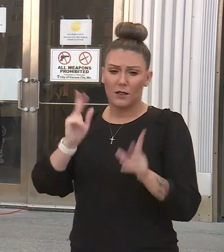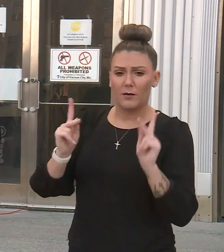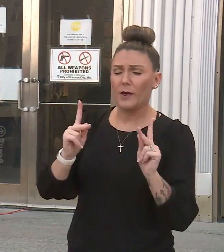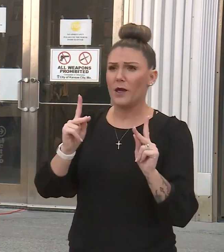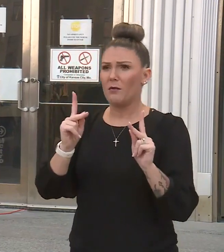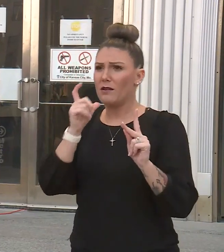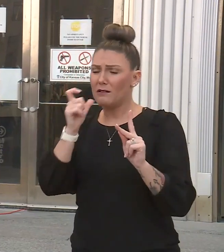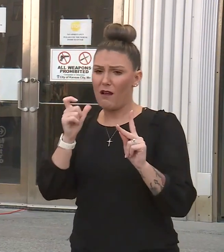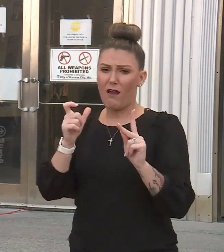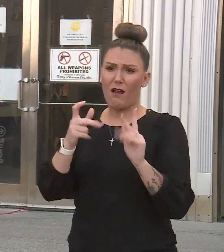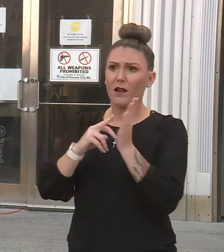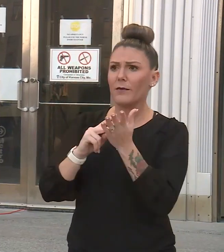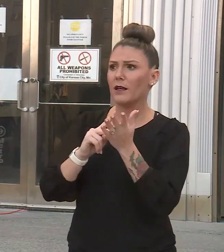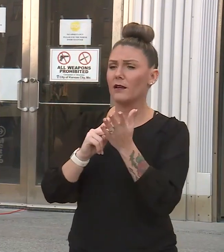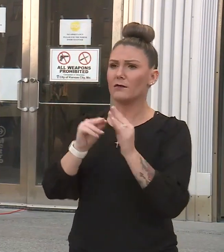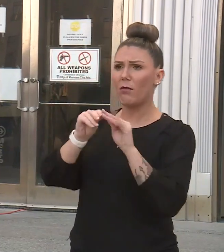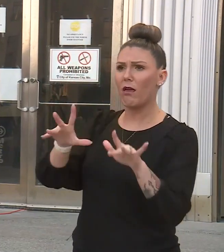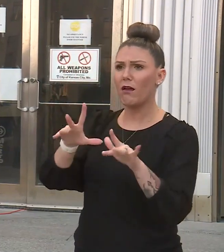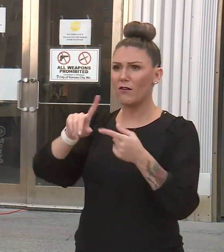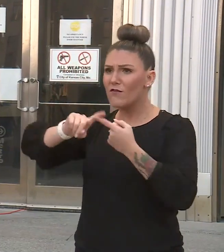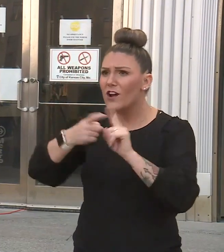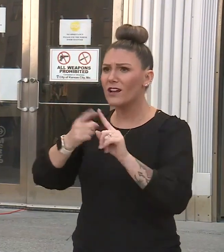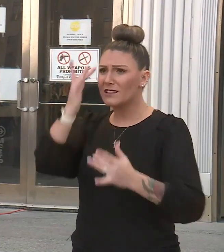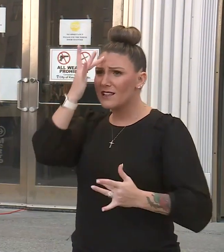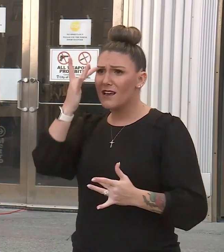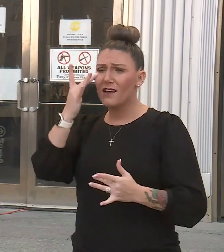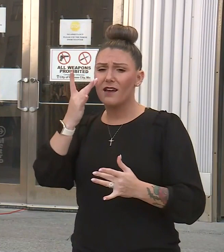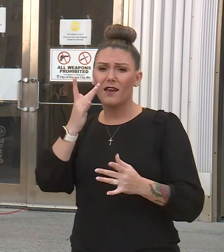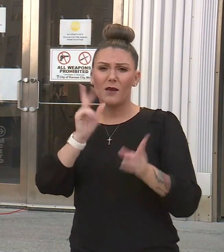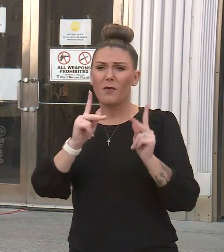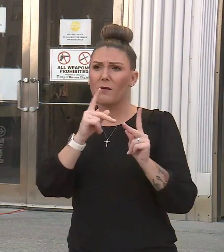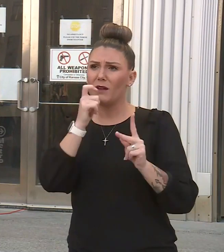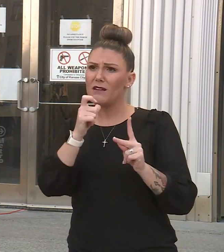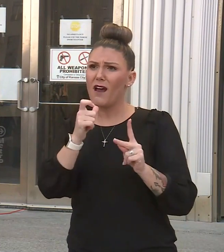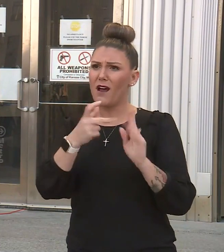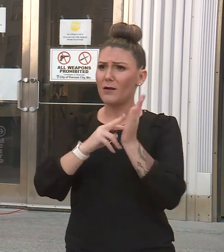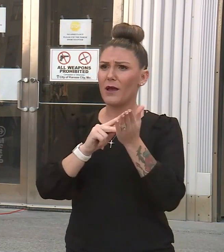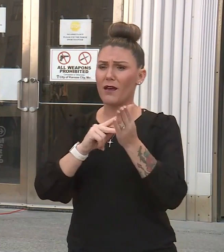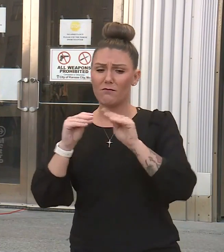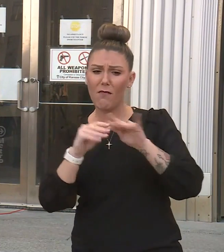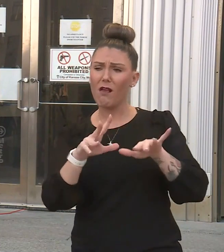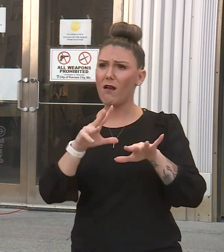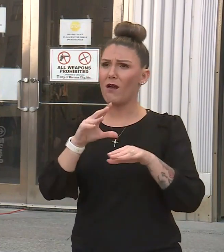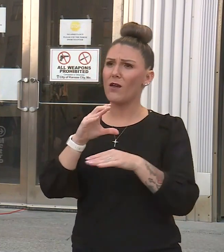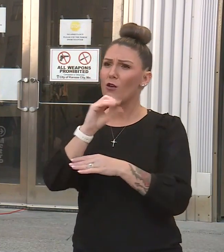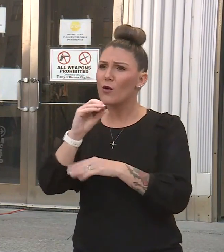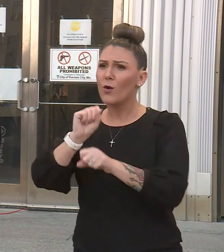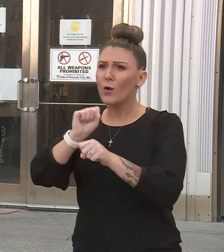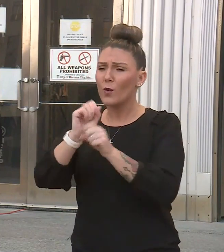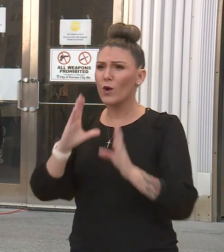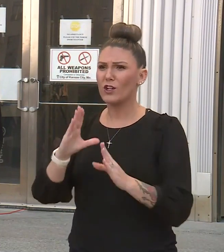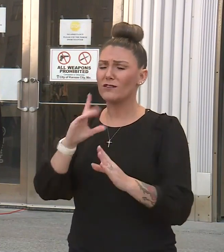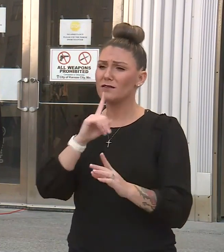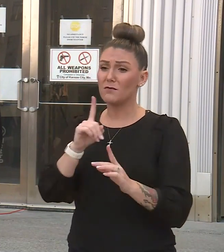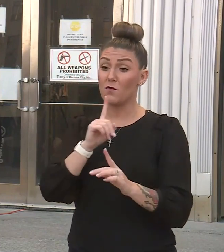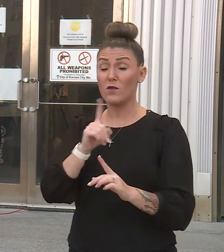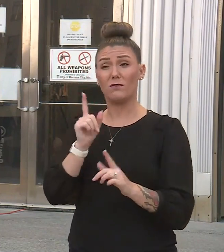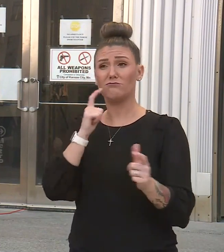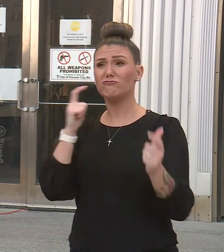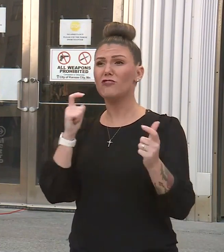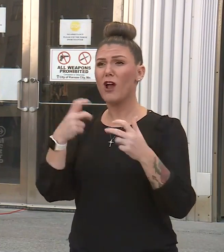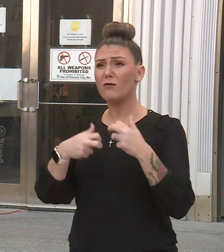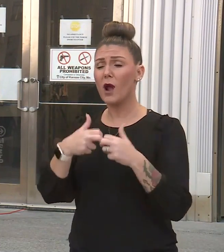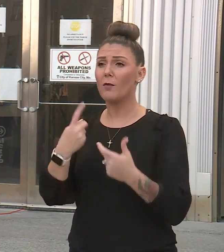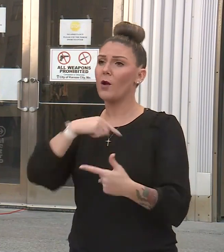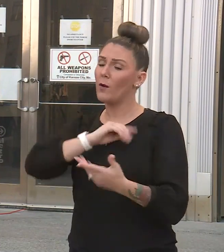who did not intend to get friends sick, people who did not intend to get coworkers sick. That has been a significant problem for us. And so we